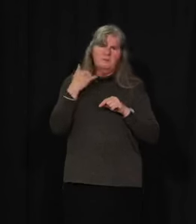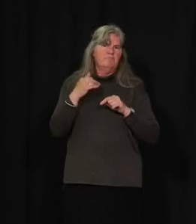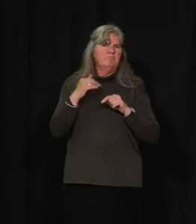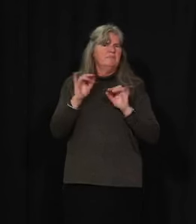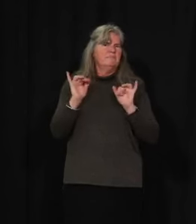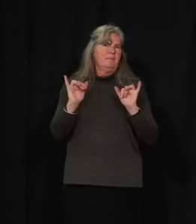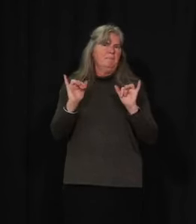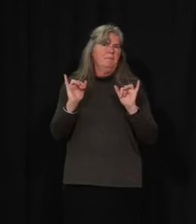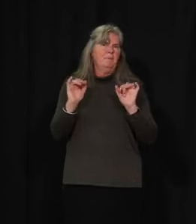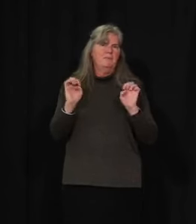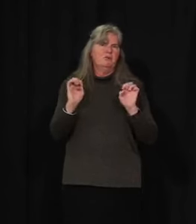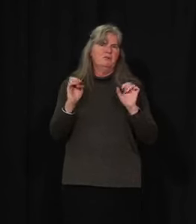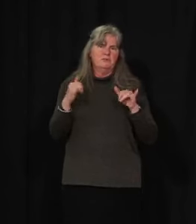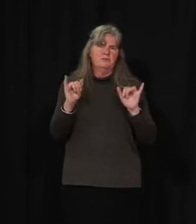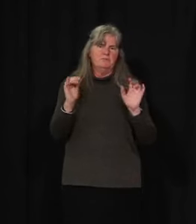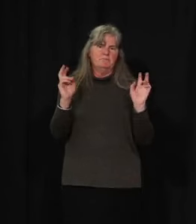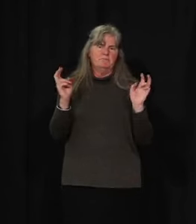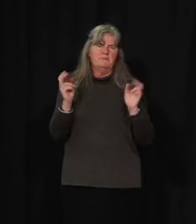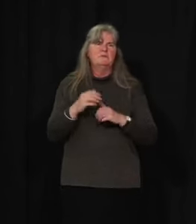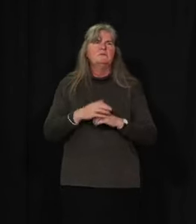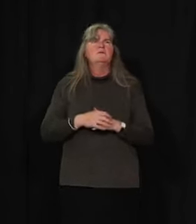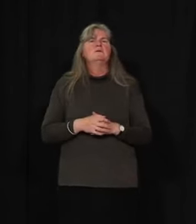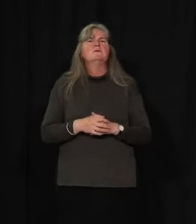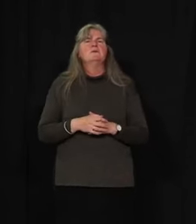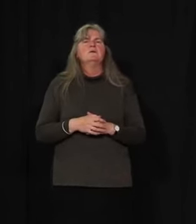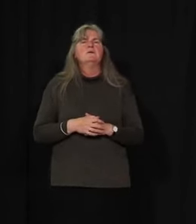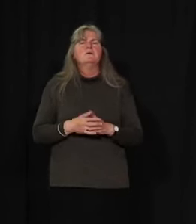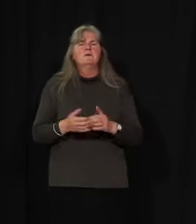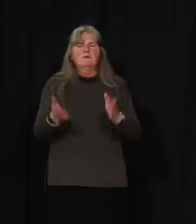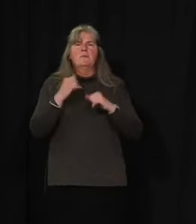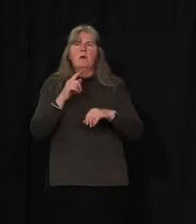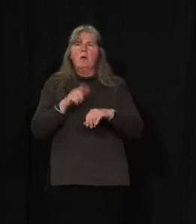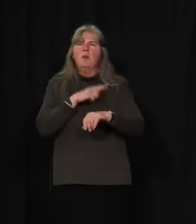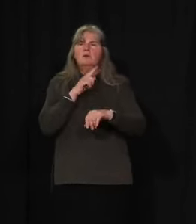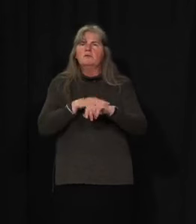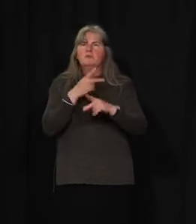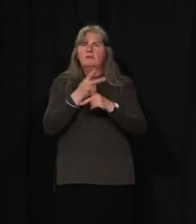Thank you. The next question is about long-term care homes.